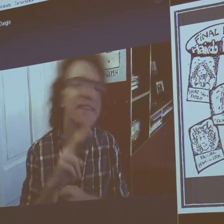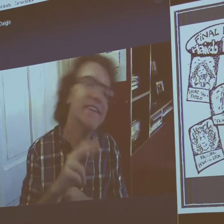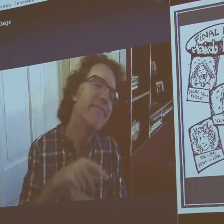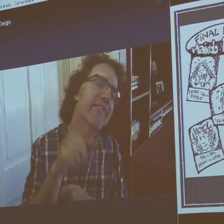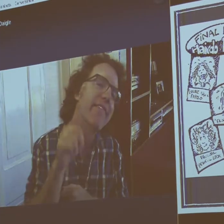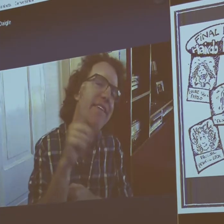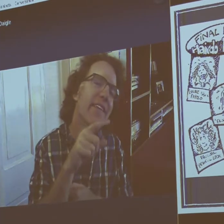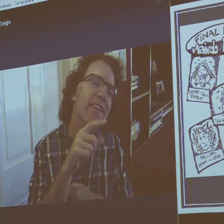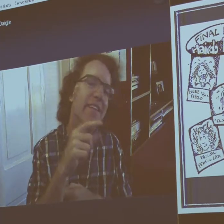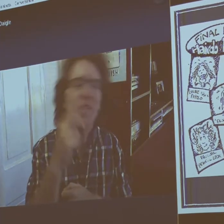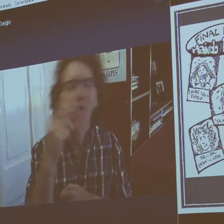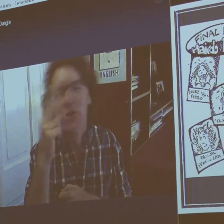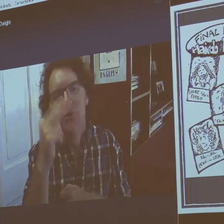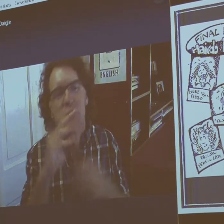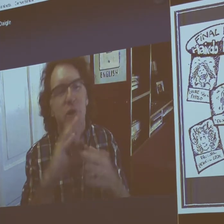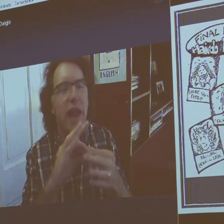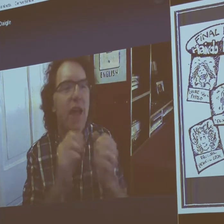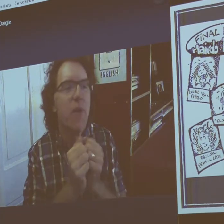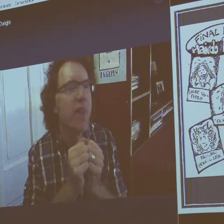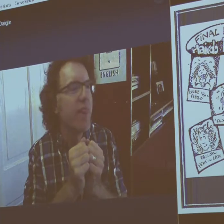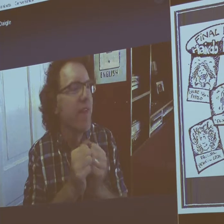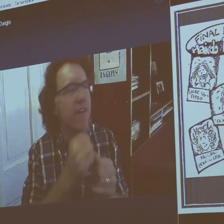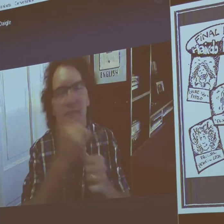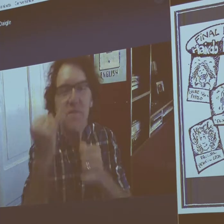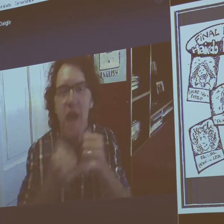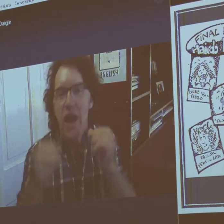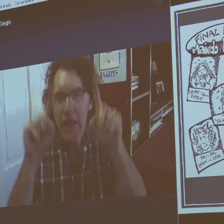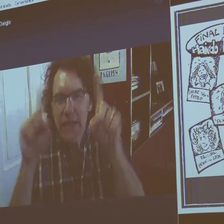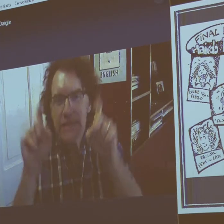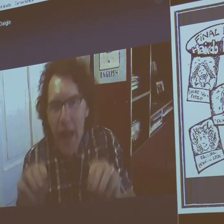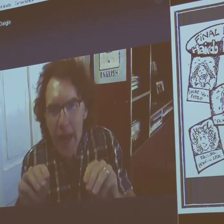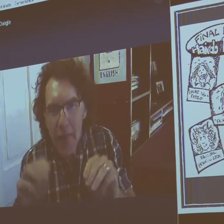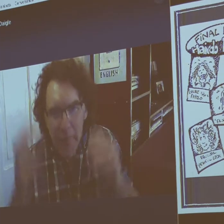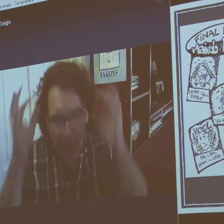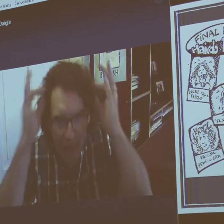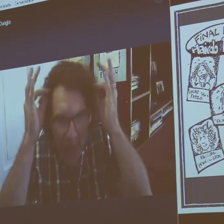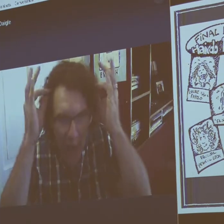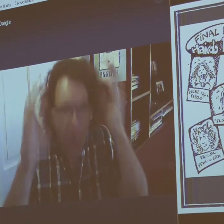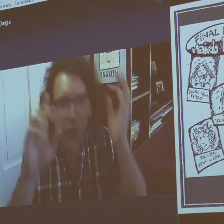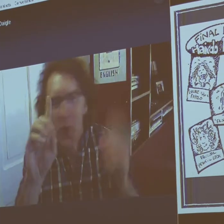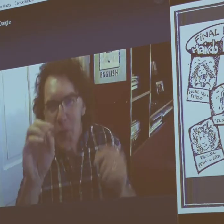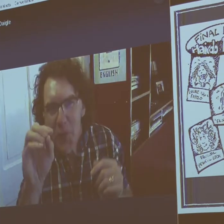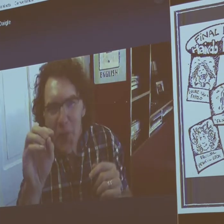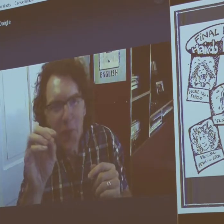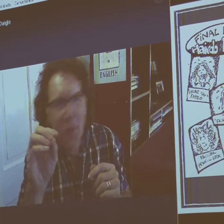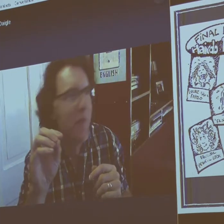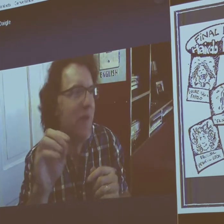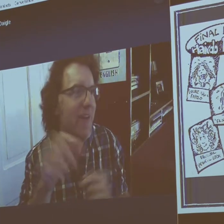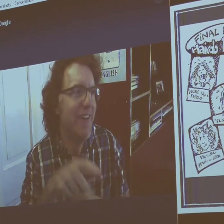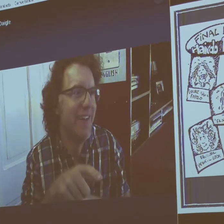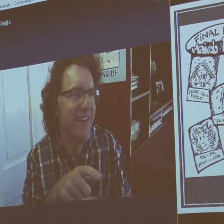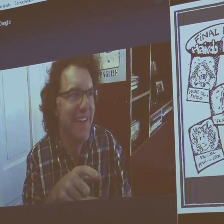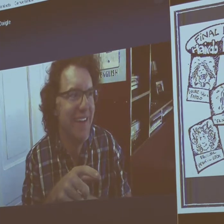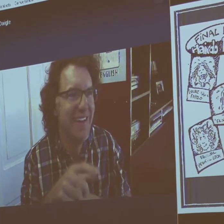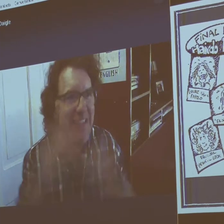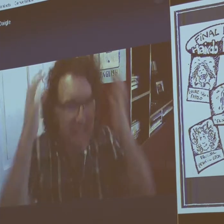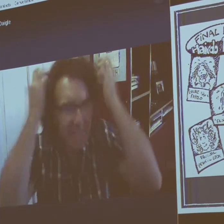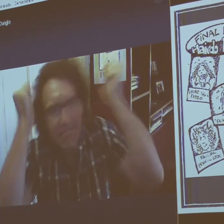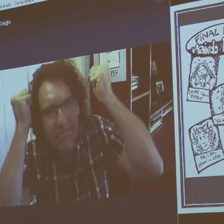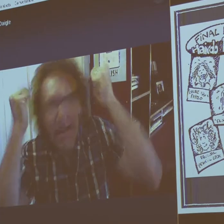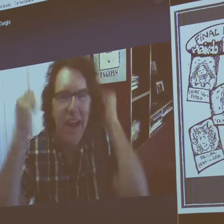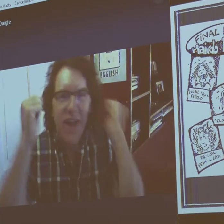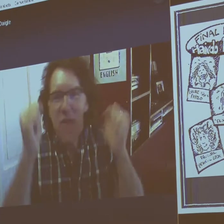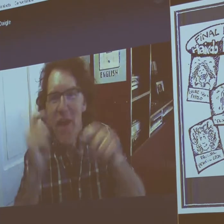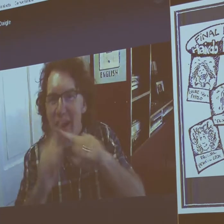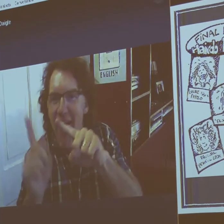advertising design degree. And you can see I had some cartoons about final exams, like the different